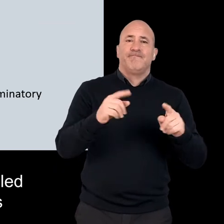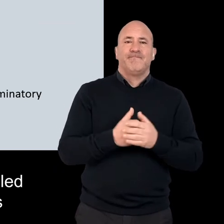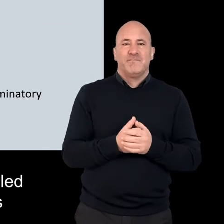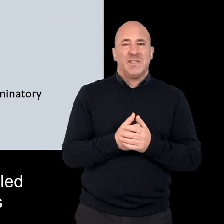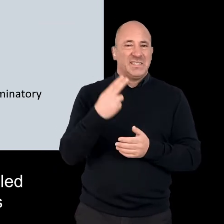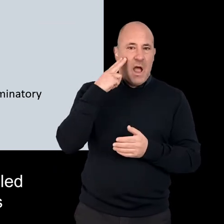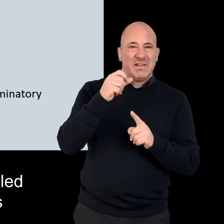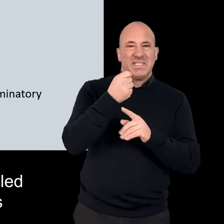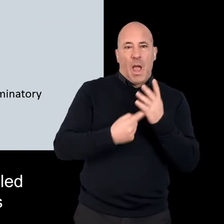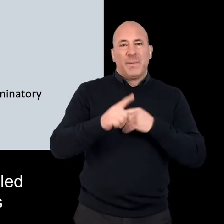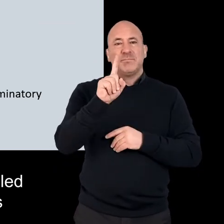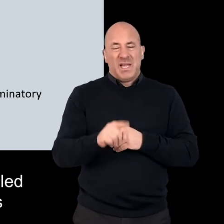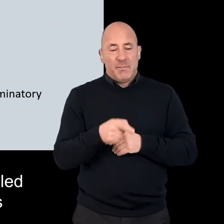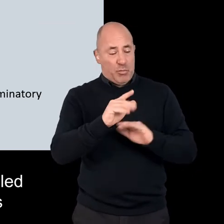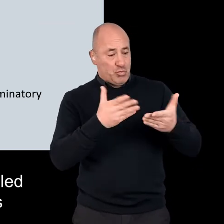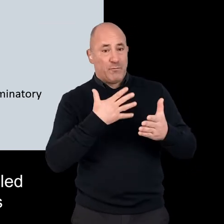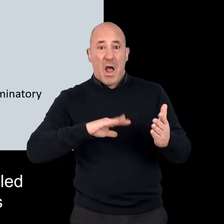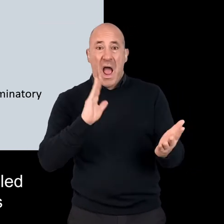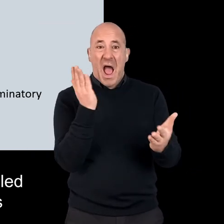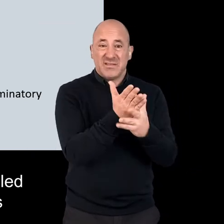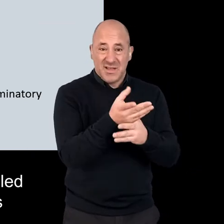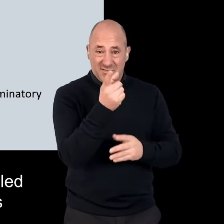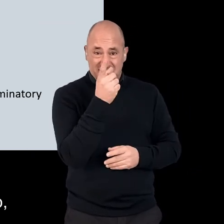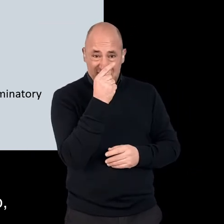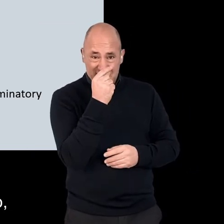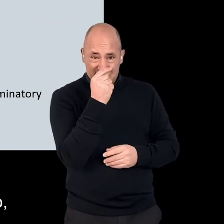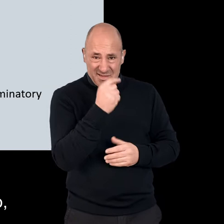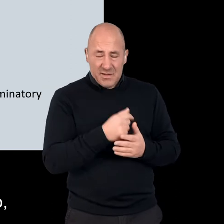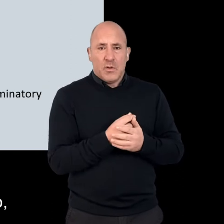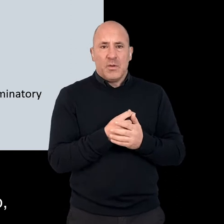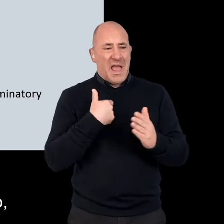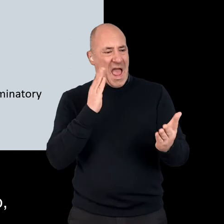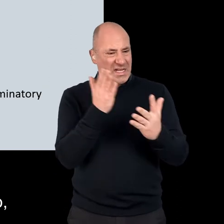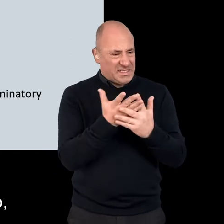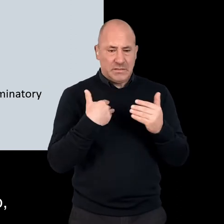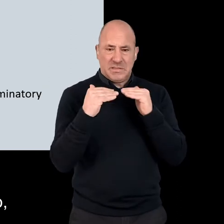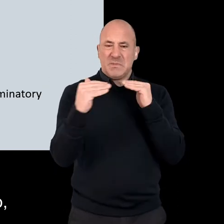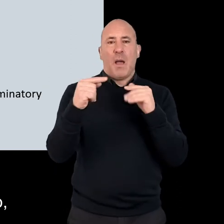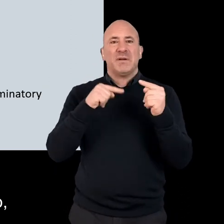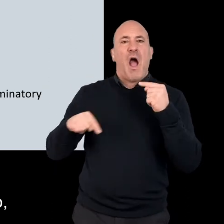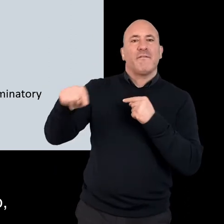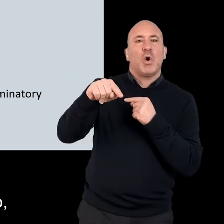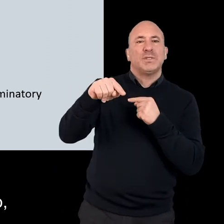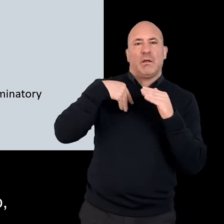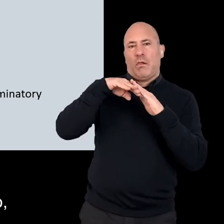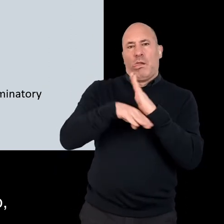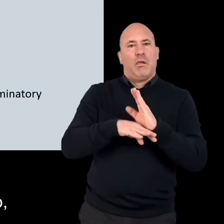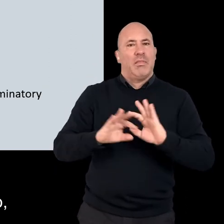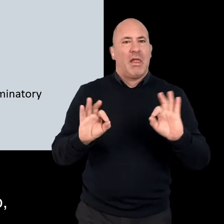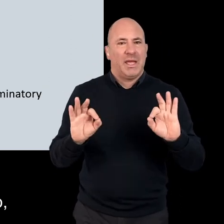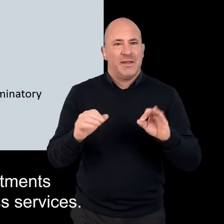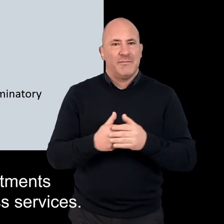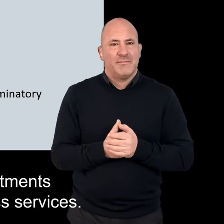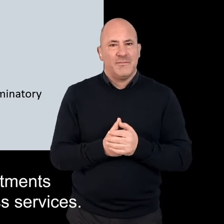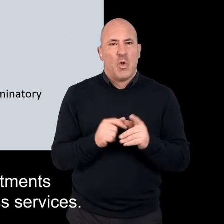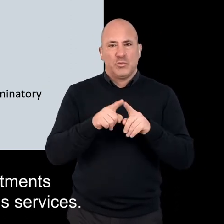it requires that deaf and disabled people can access services. And that they are not put at any disadvantage to do